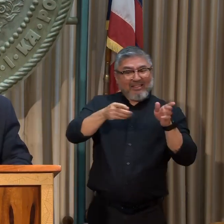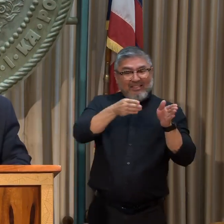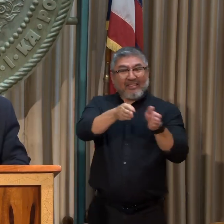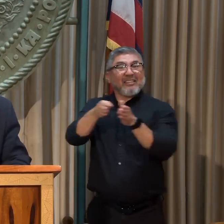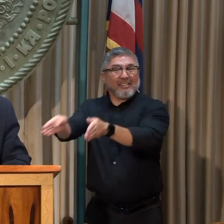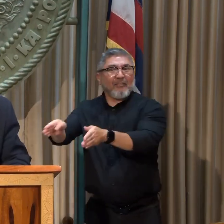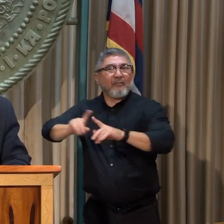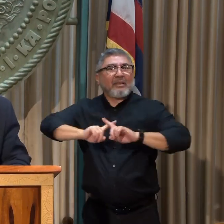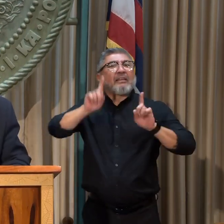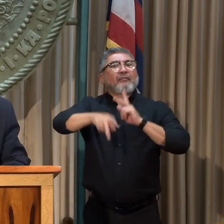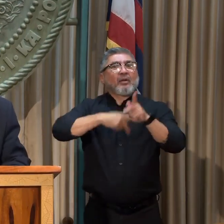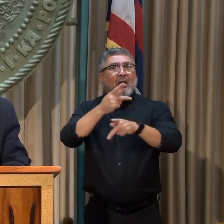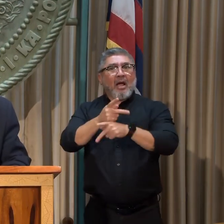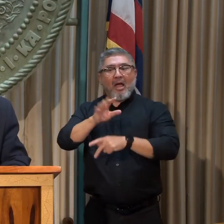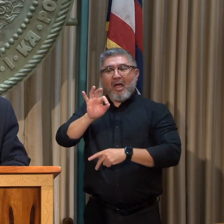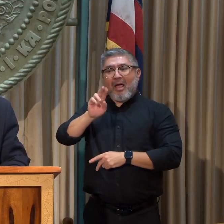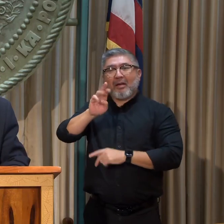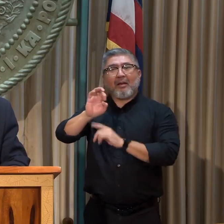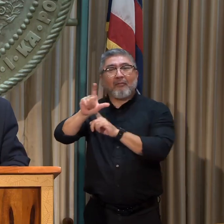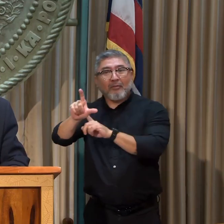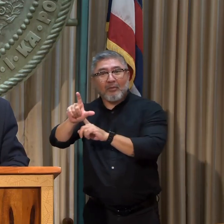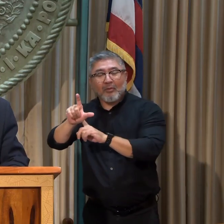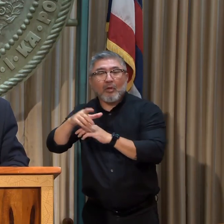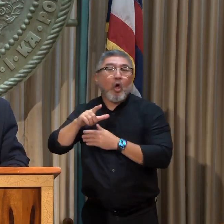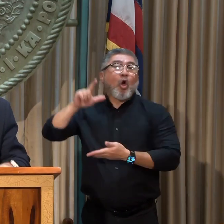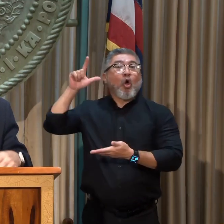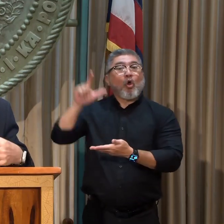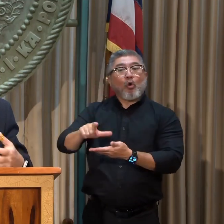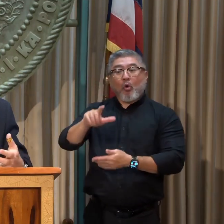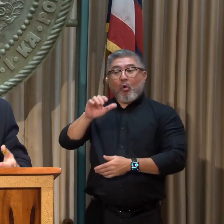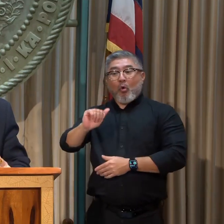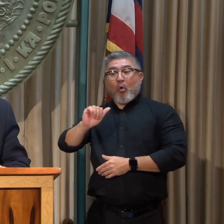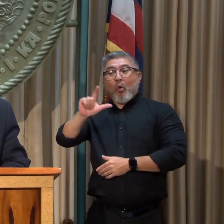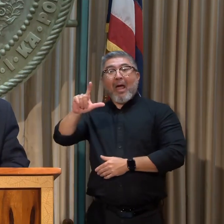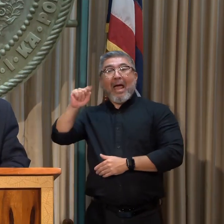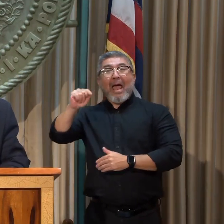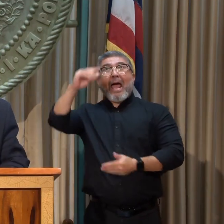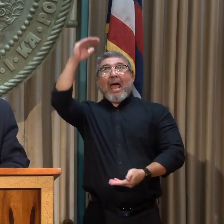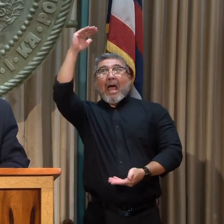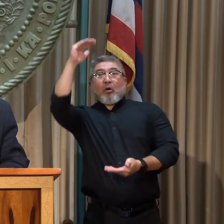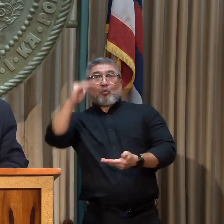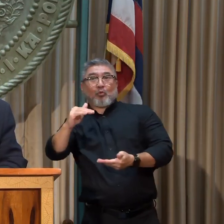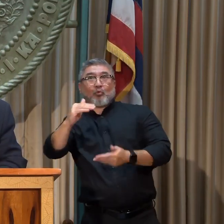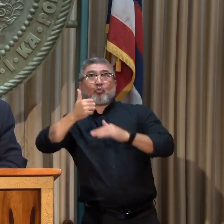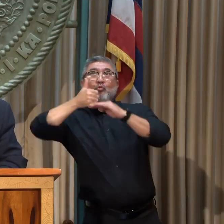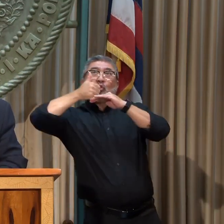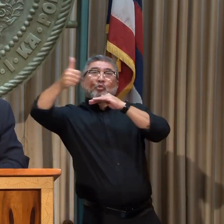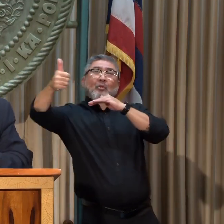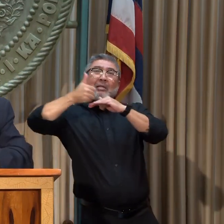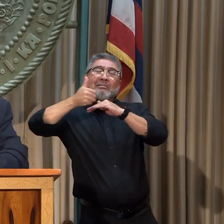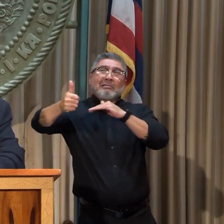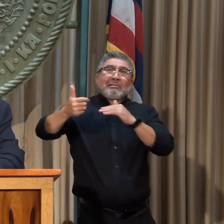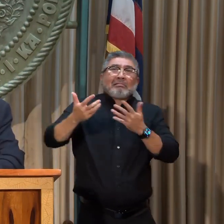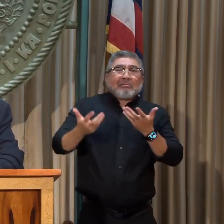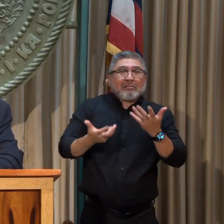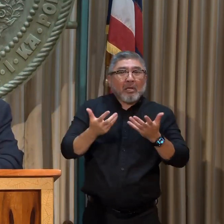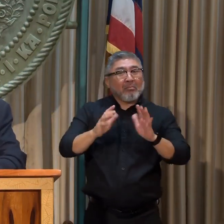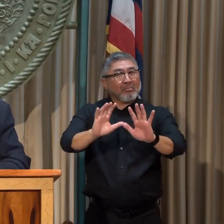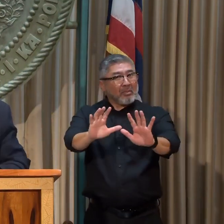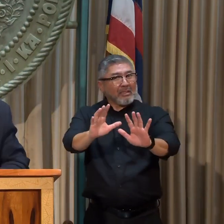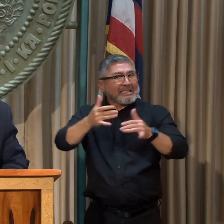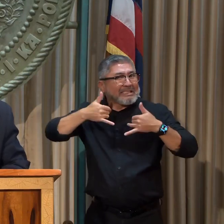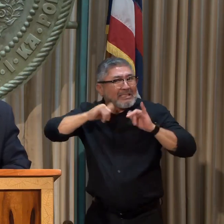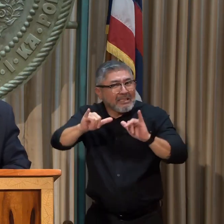For example, low-altitude transportation. But again, it has to be much less carbon-intensive.